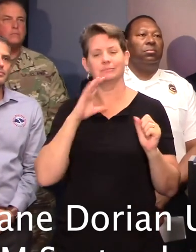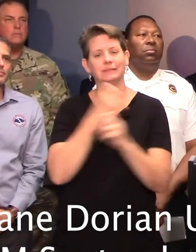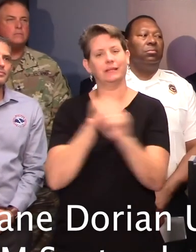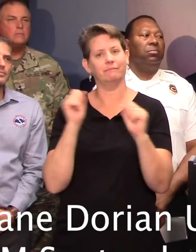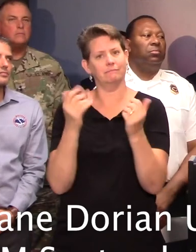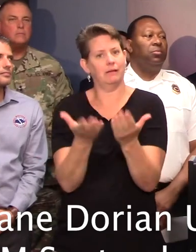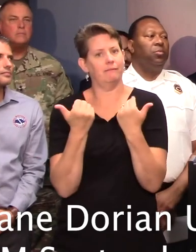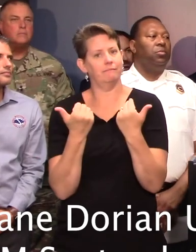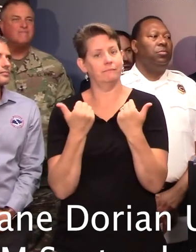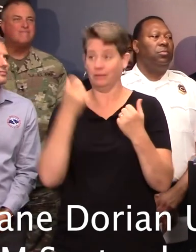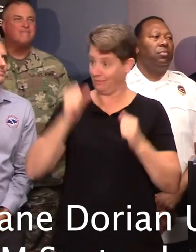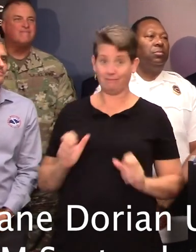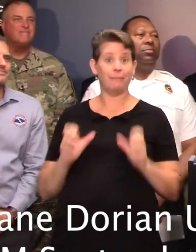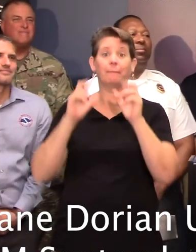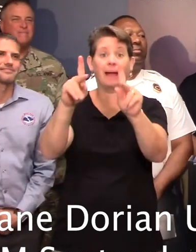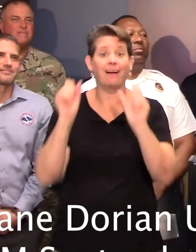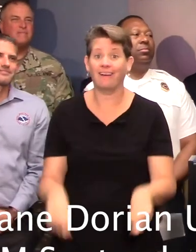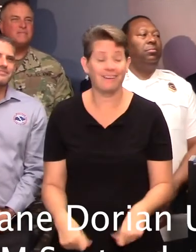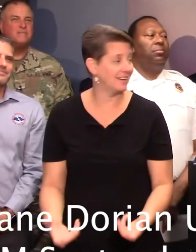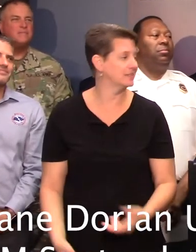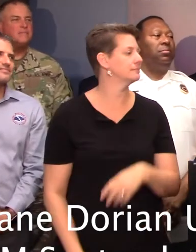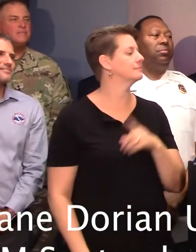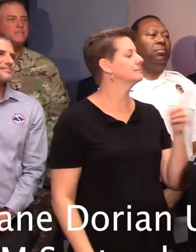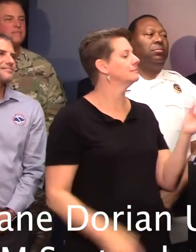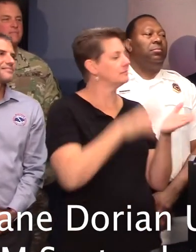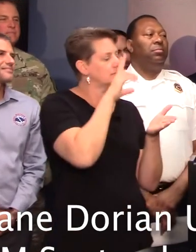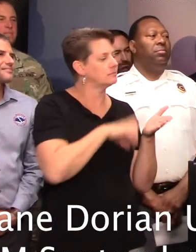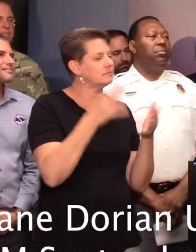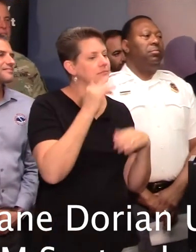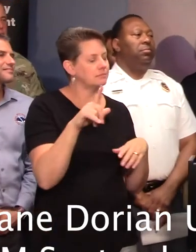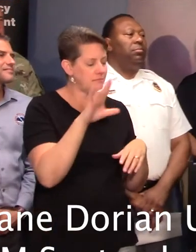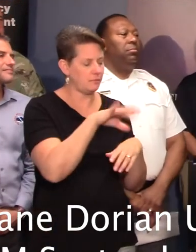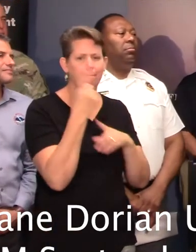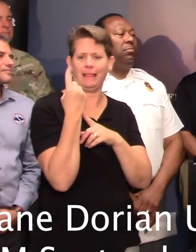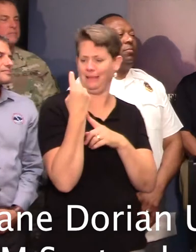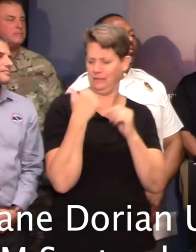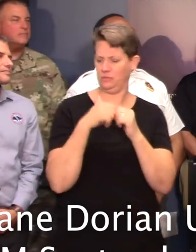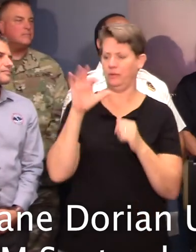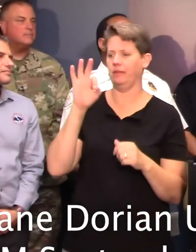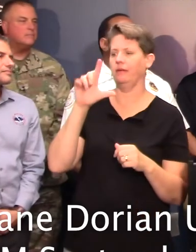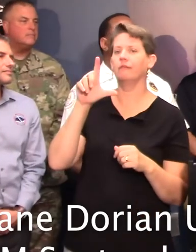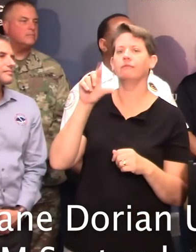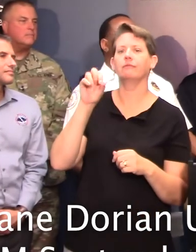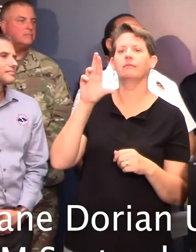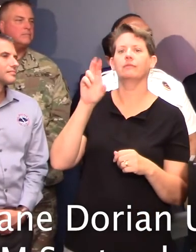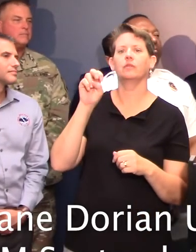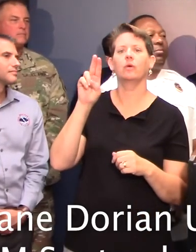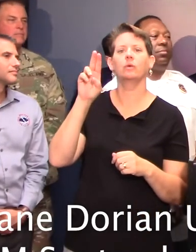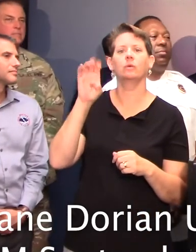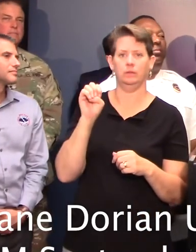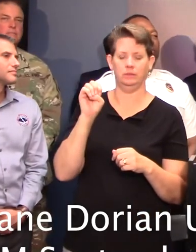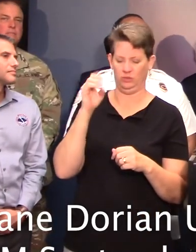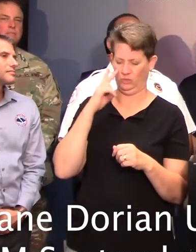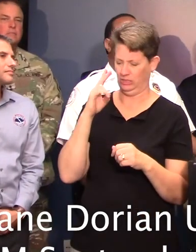You always come back. Secretary Hall, last year with Florence, we saw some issues with